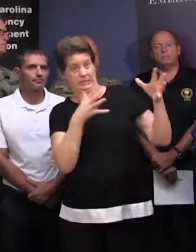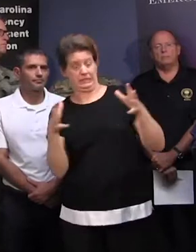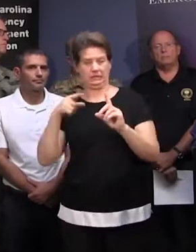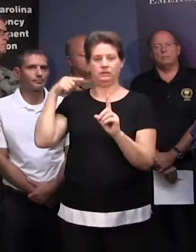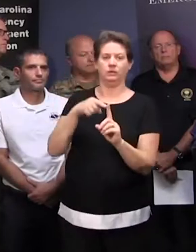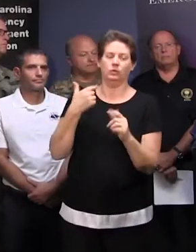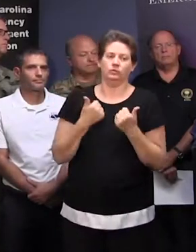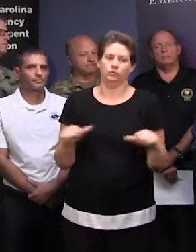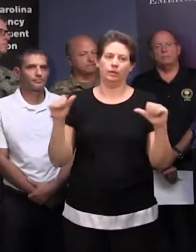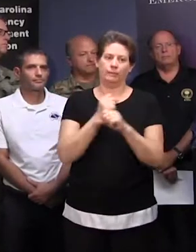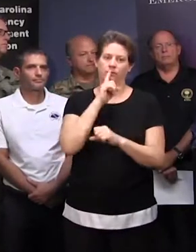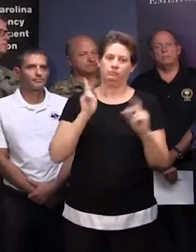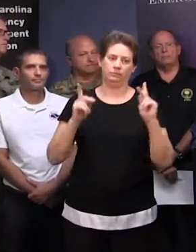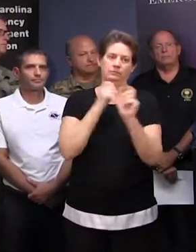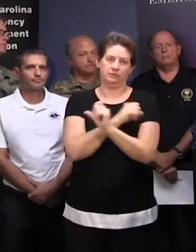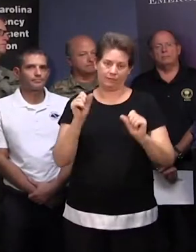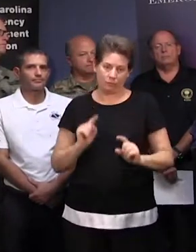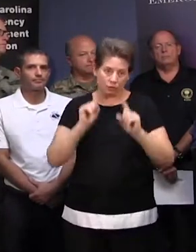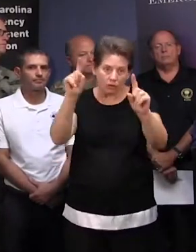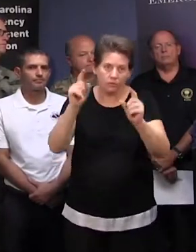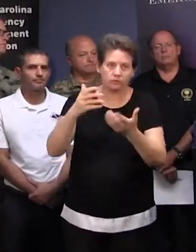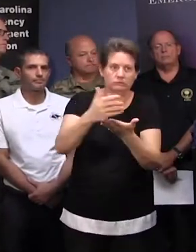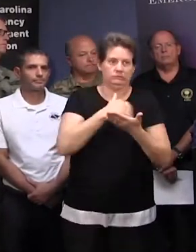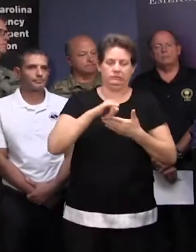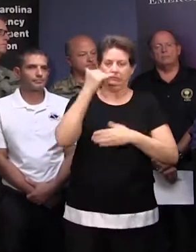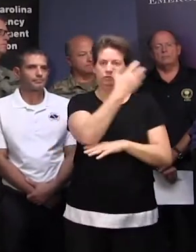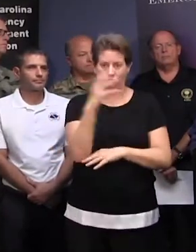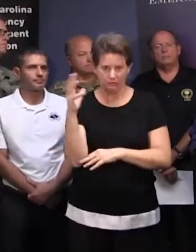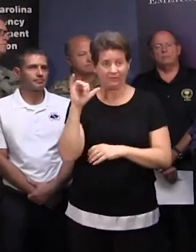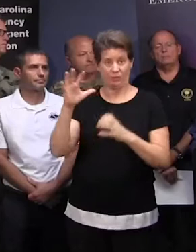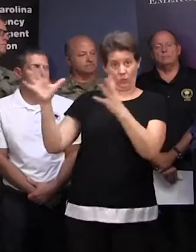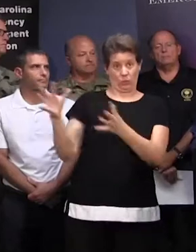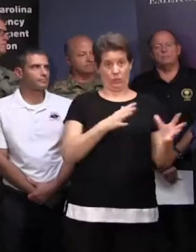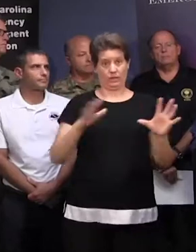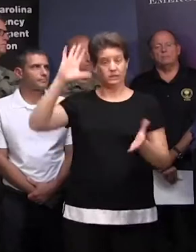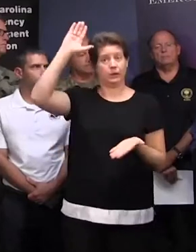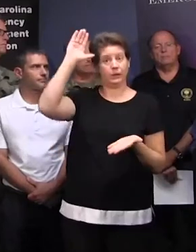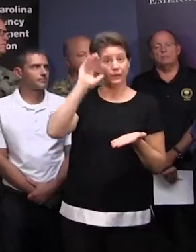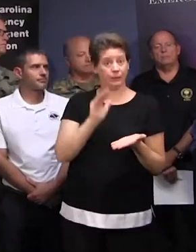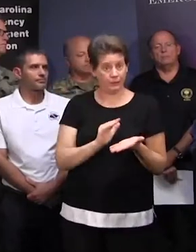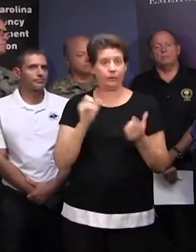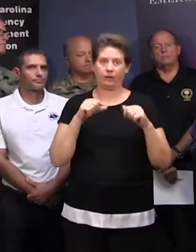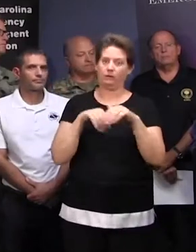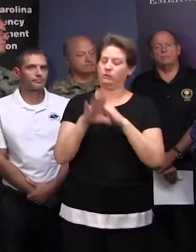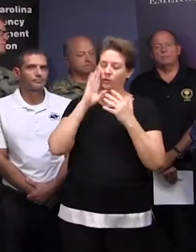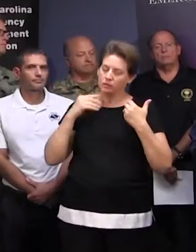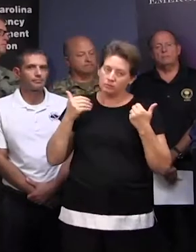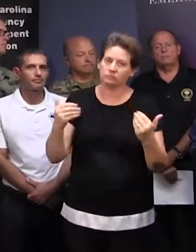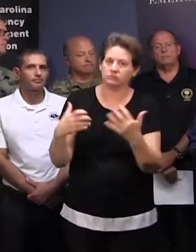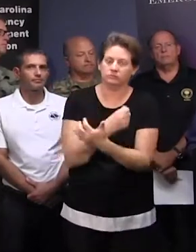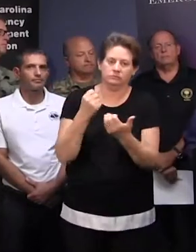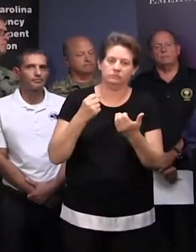we're trying to make sure that our employees and our team members are safe. So as soon as the tropical storm-force winds subside and we're able to get in there, we will start